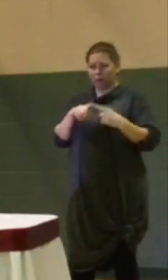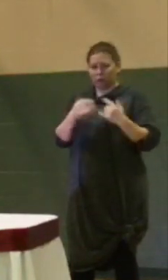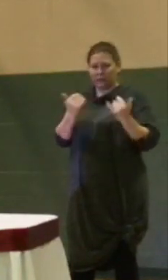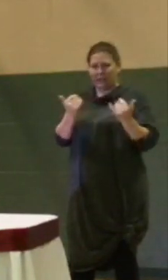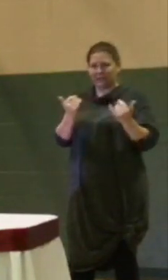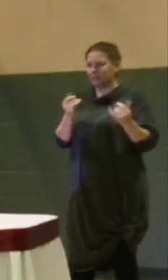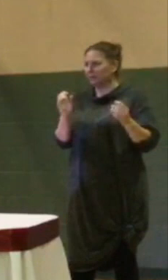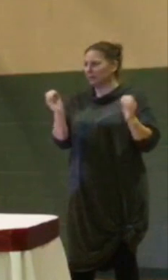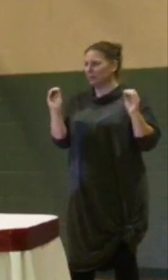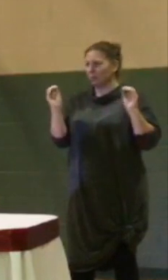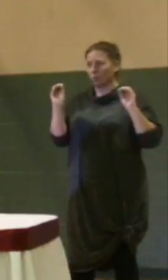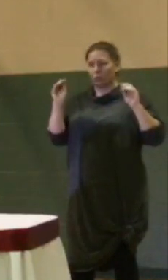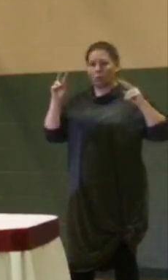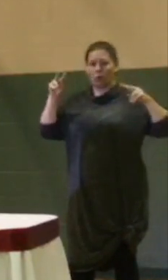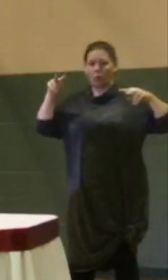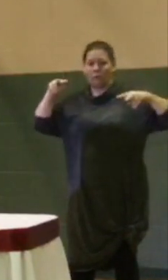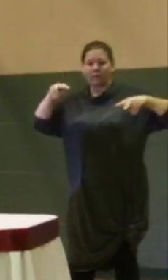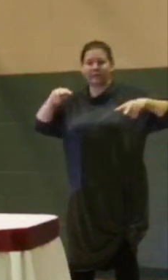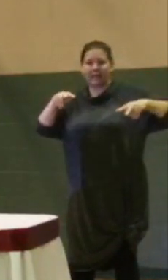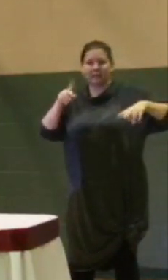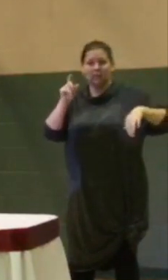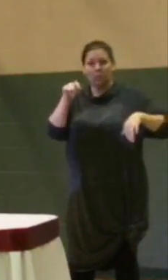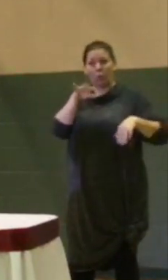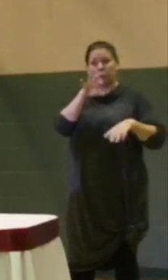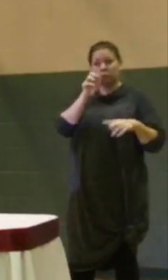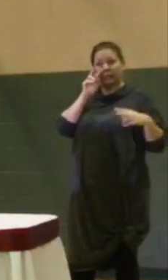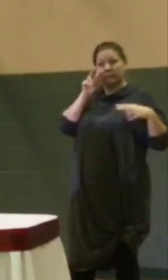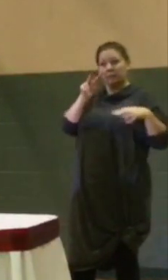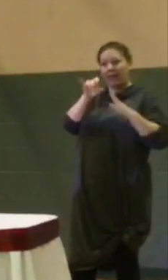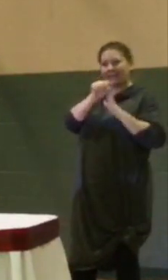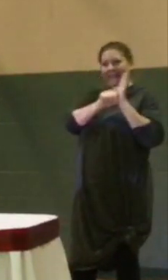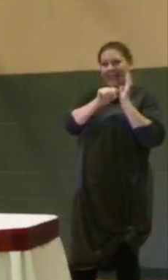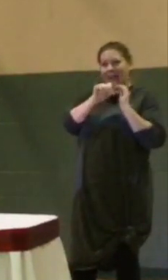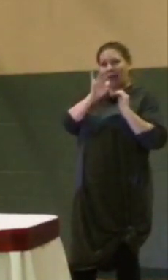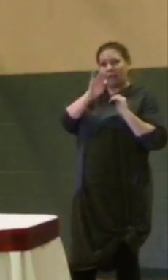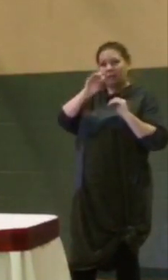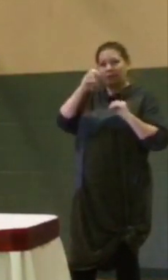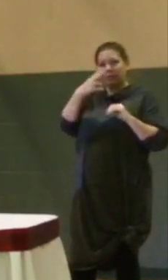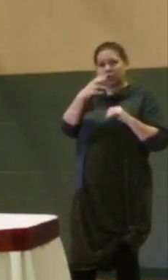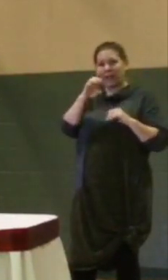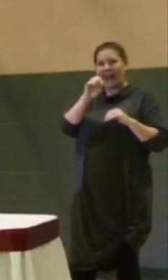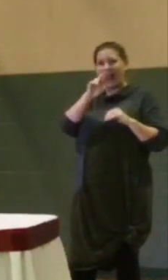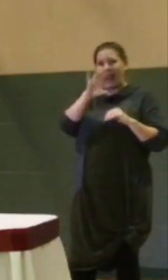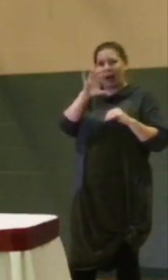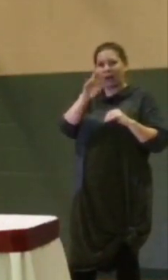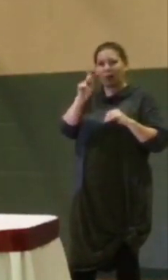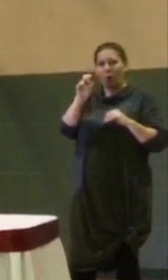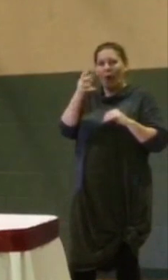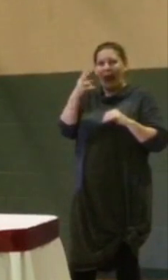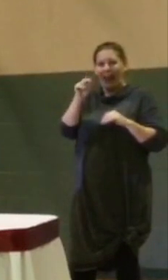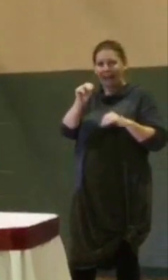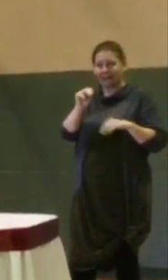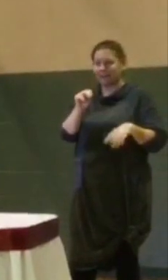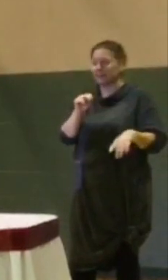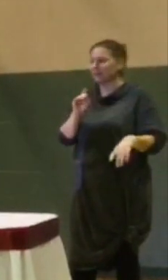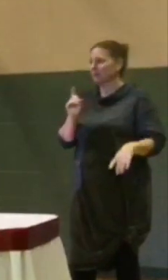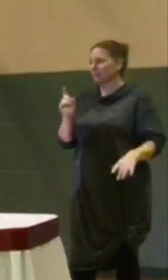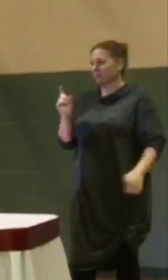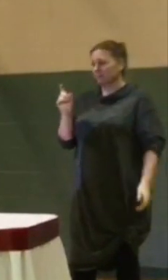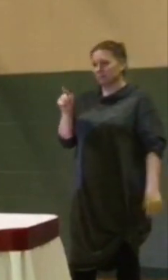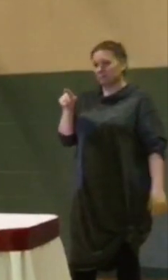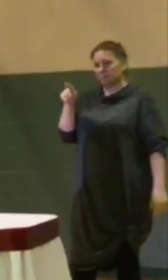no oversight, supposed to be oversight by the state of Michigan, Eric Pocan. There's supposed to be a,